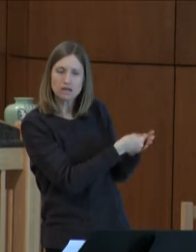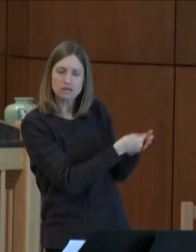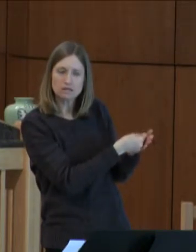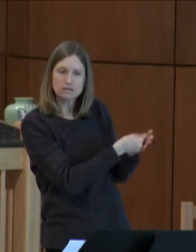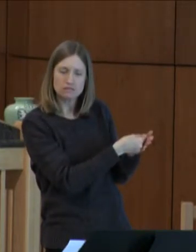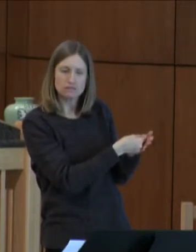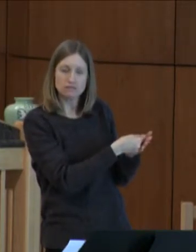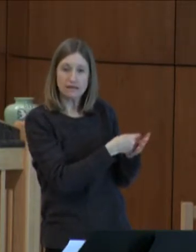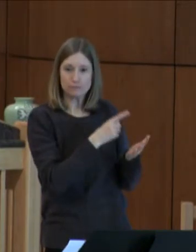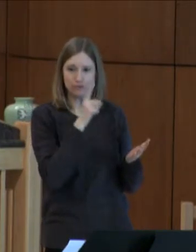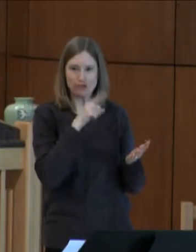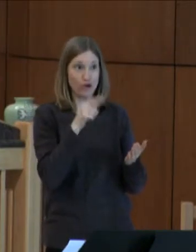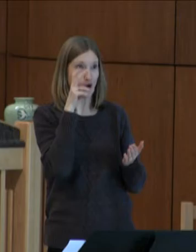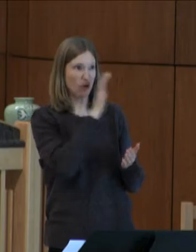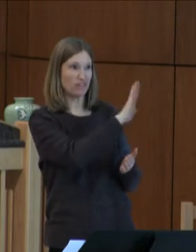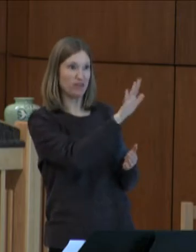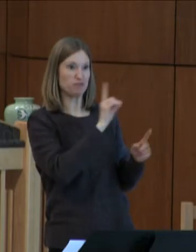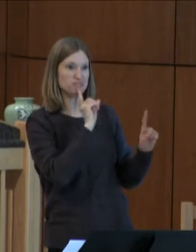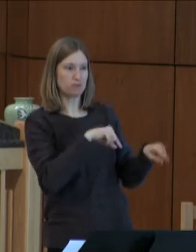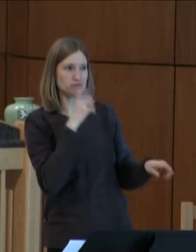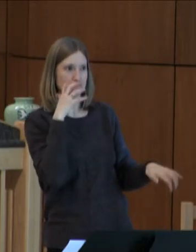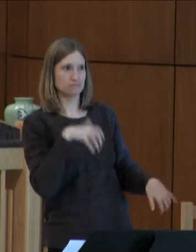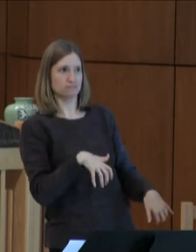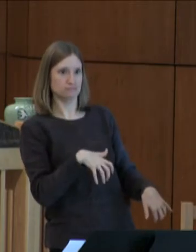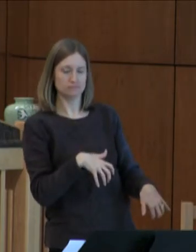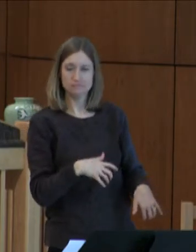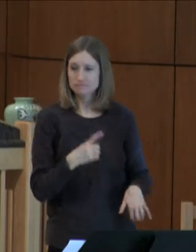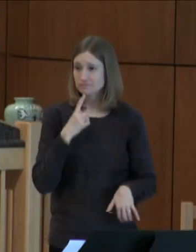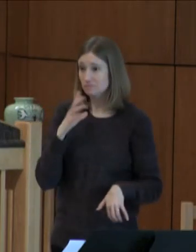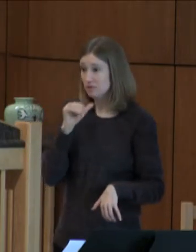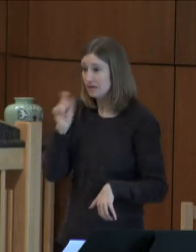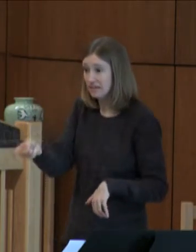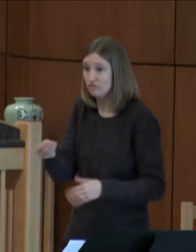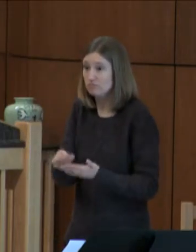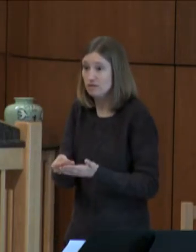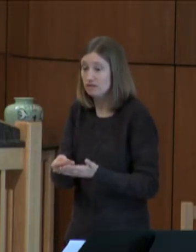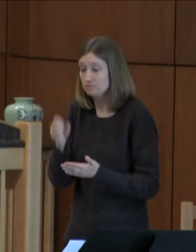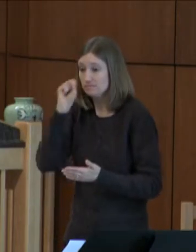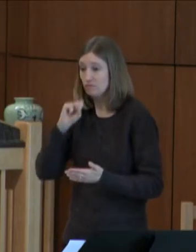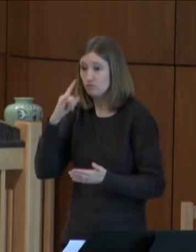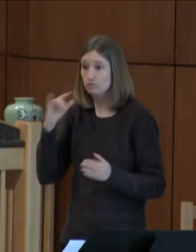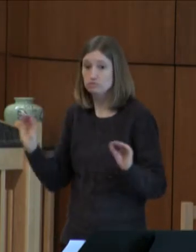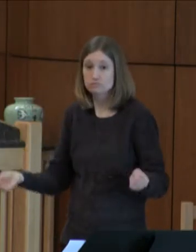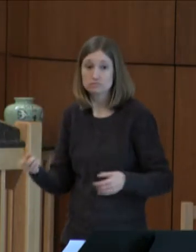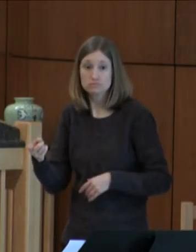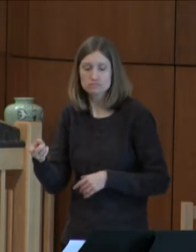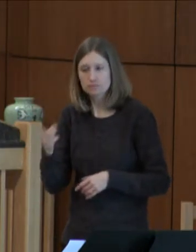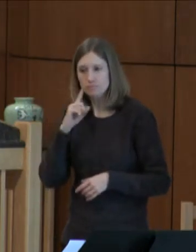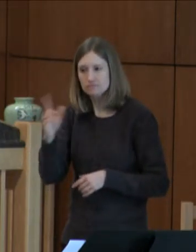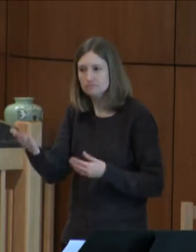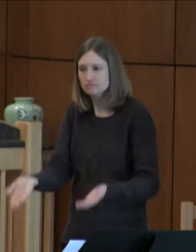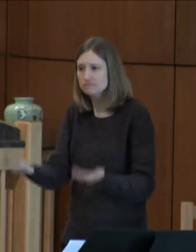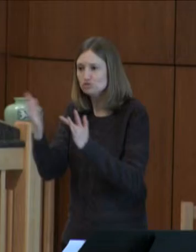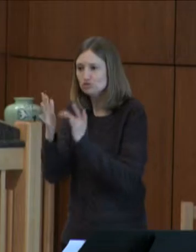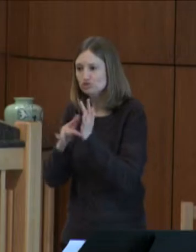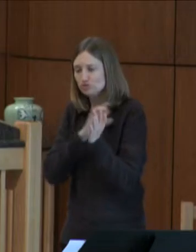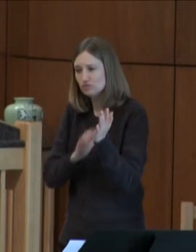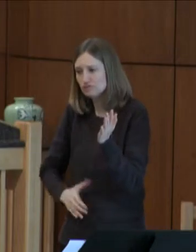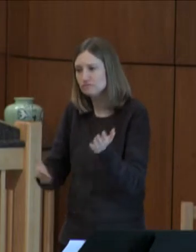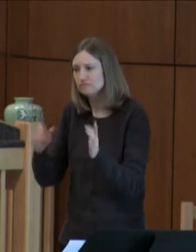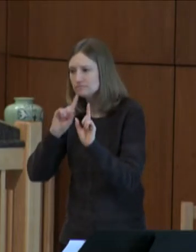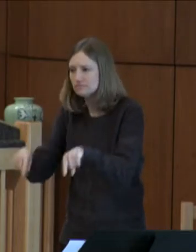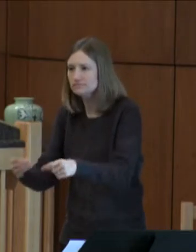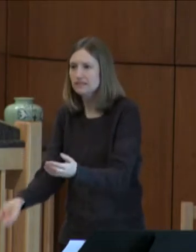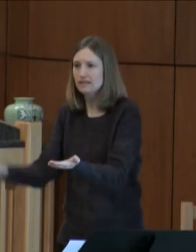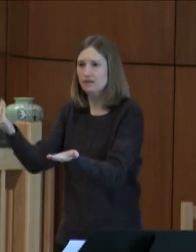give to you. In the name of Jesus Christ, get up and walk. But he wasn't left